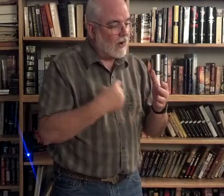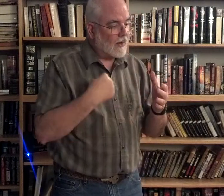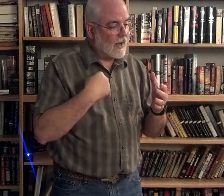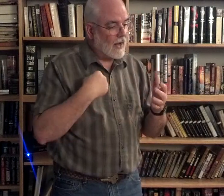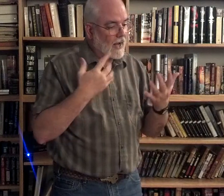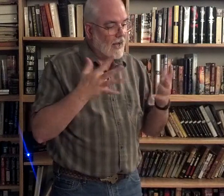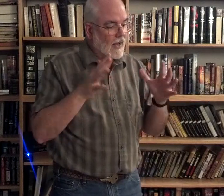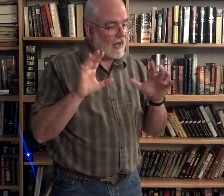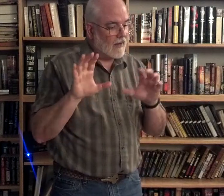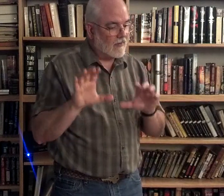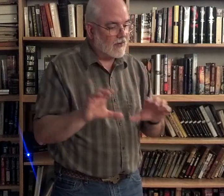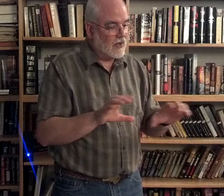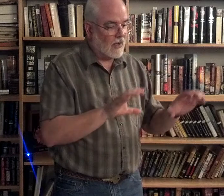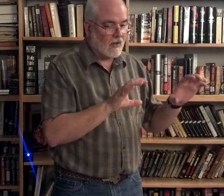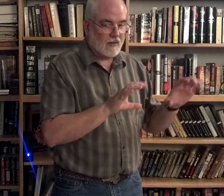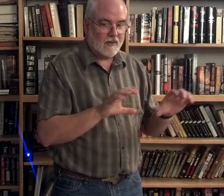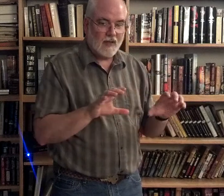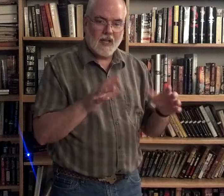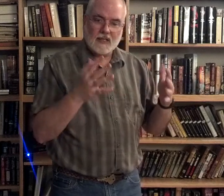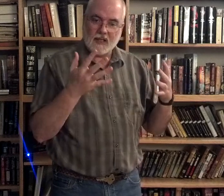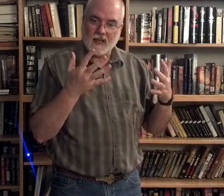I done? See the